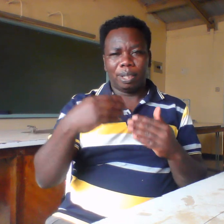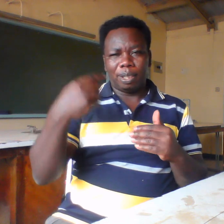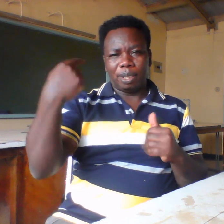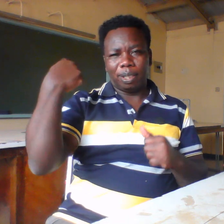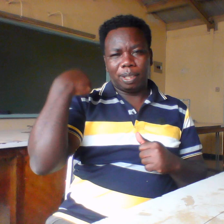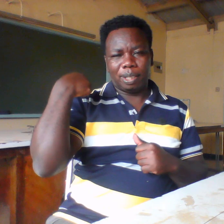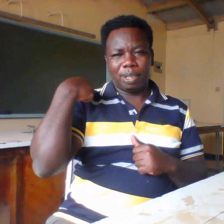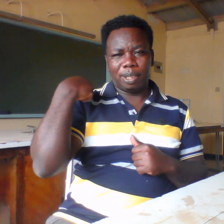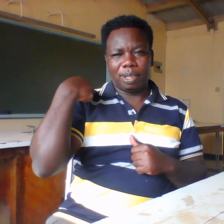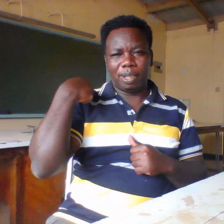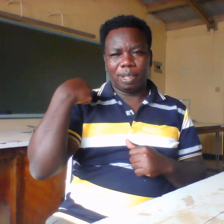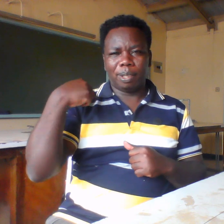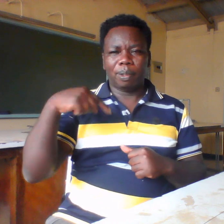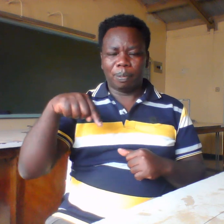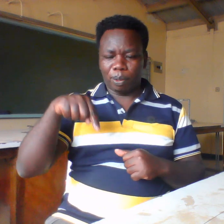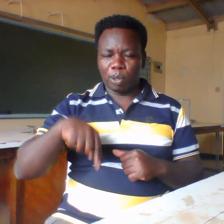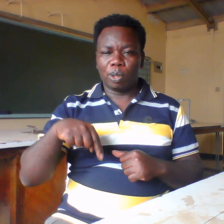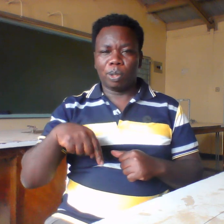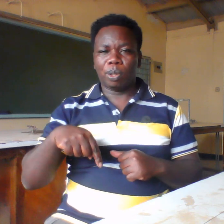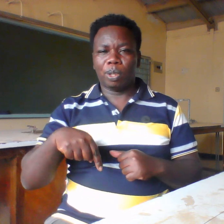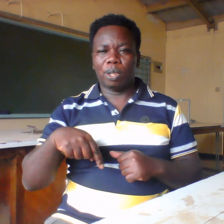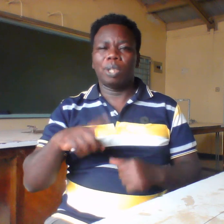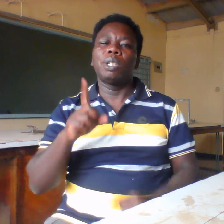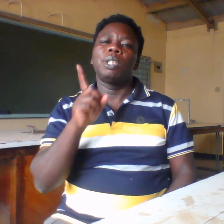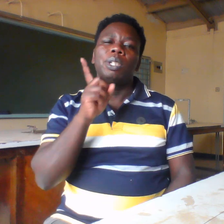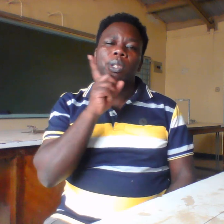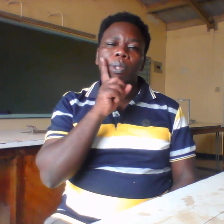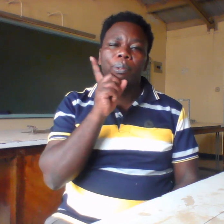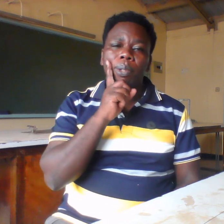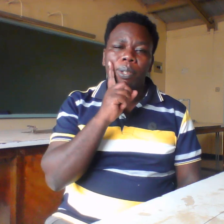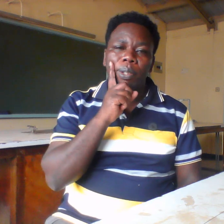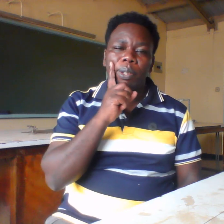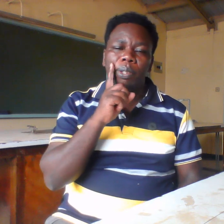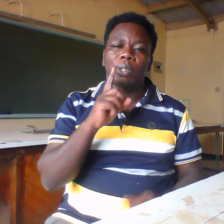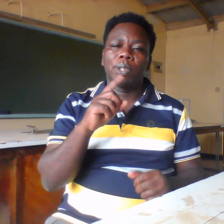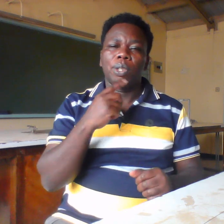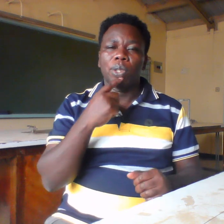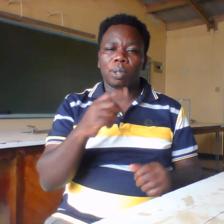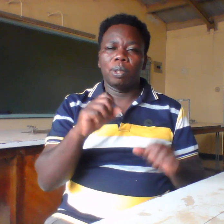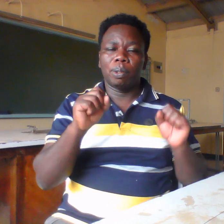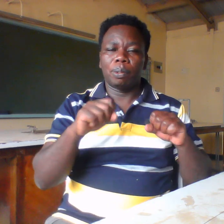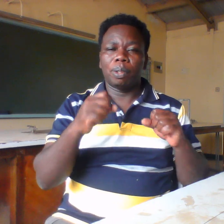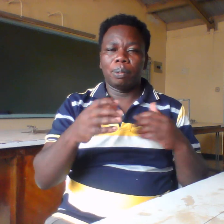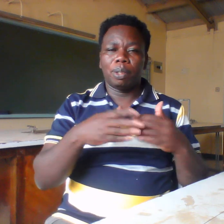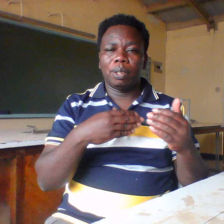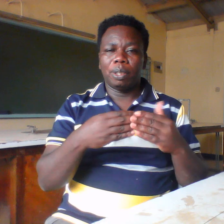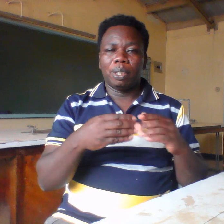and tomorrow so we can find yesterday